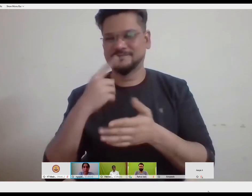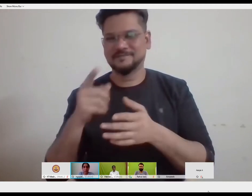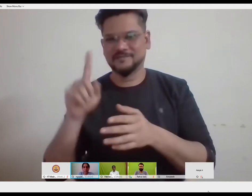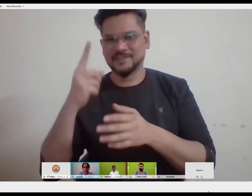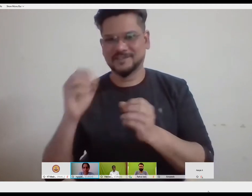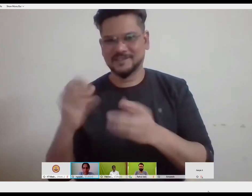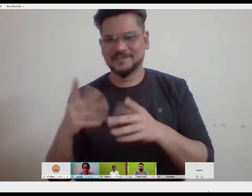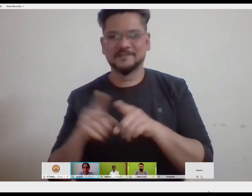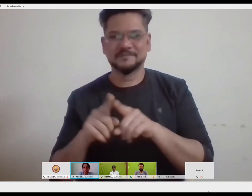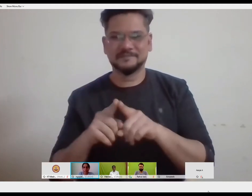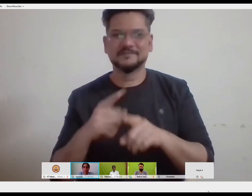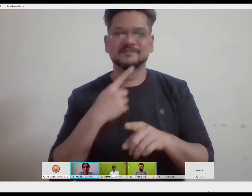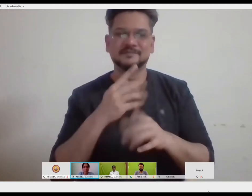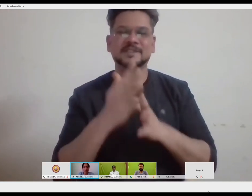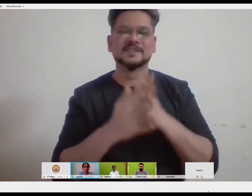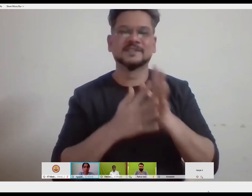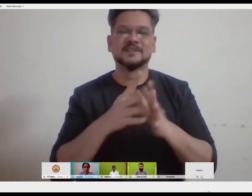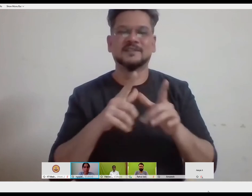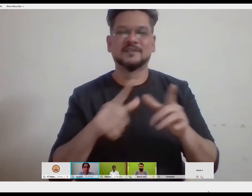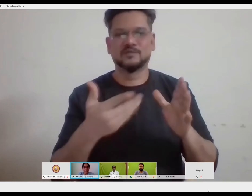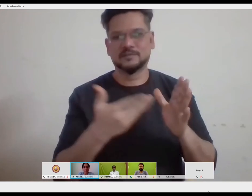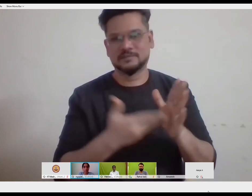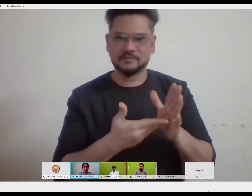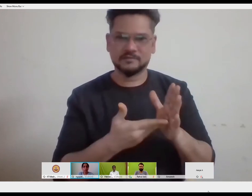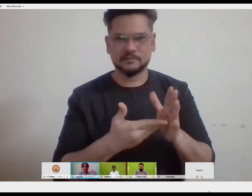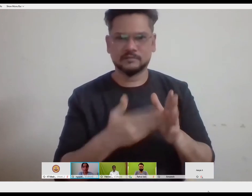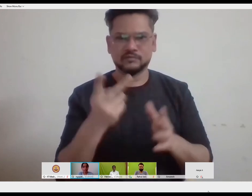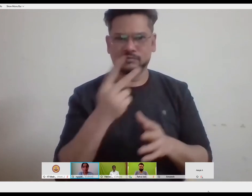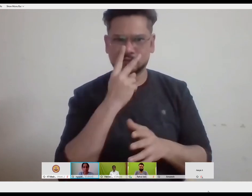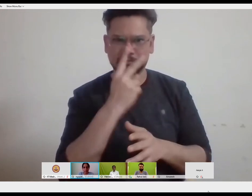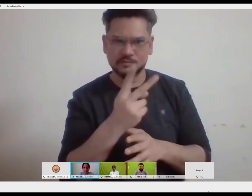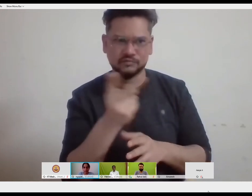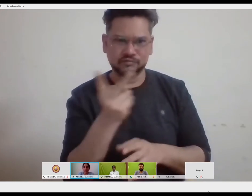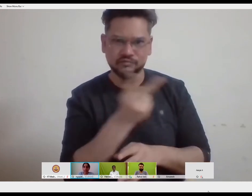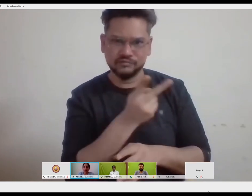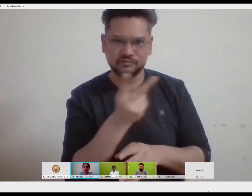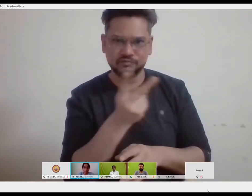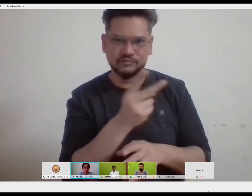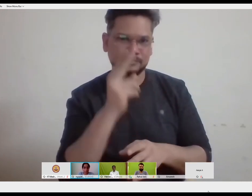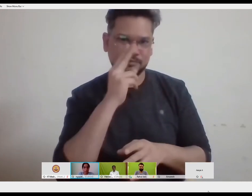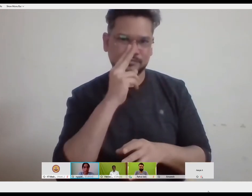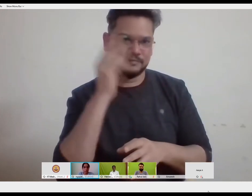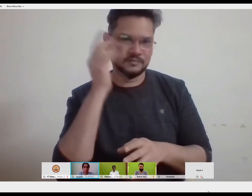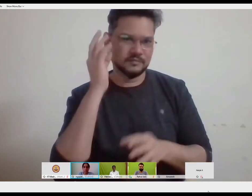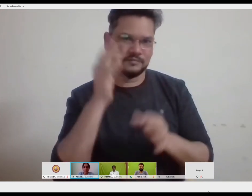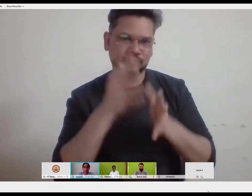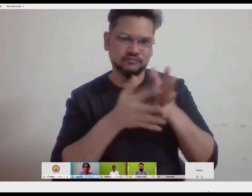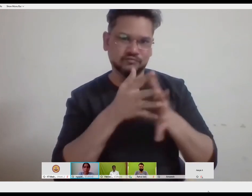as you could see, they were both using sign language. And we had an interpreter, Amrish, who was able to